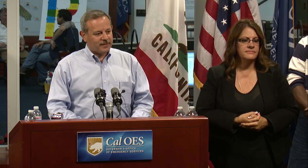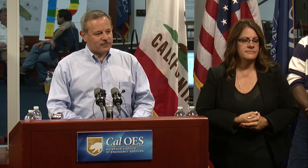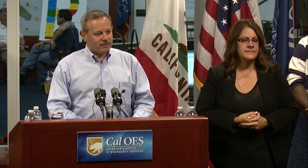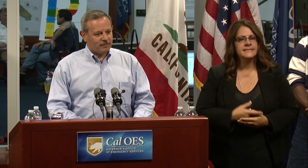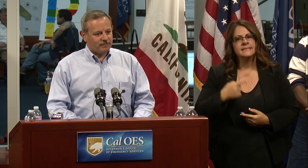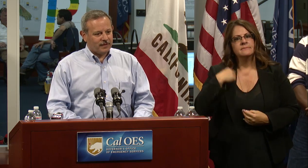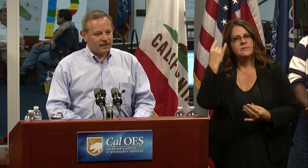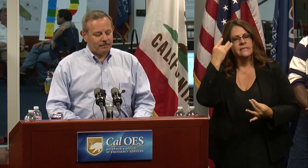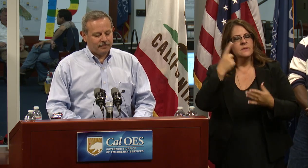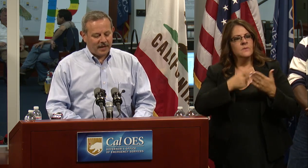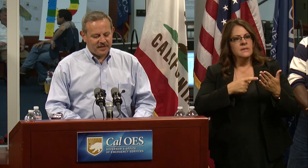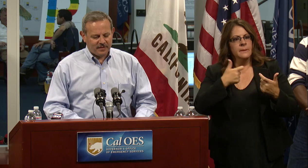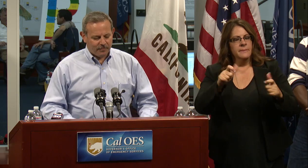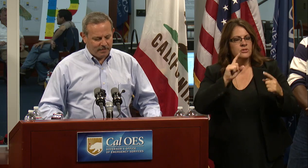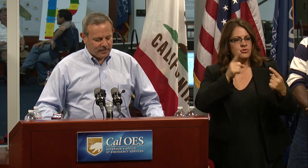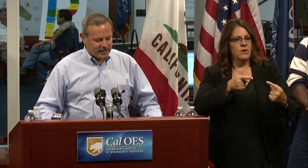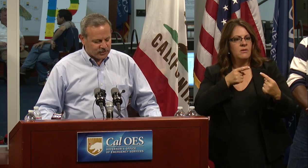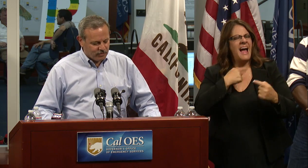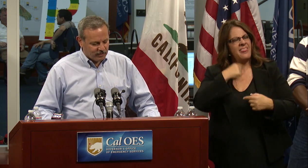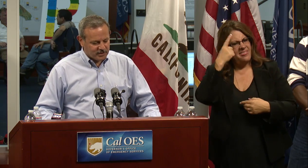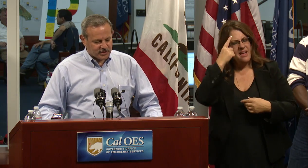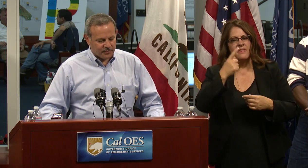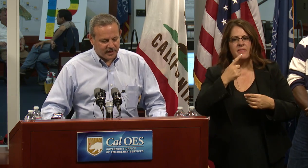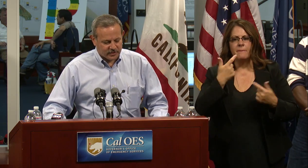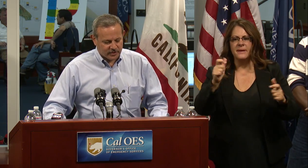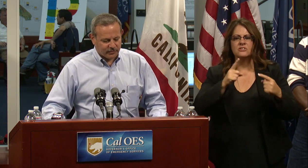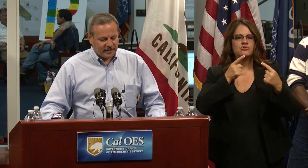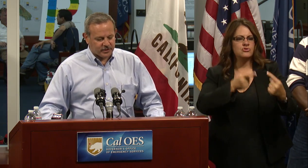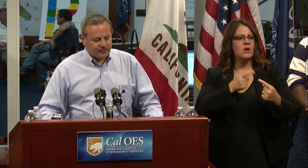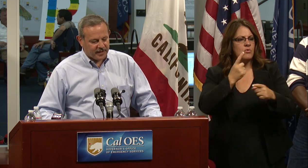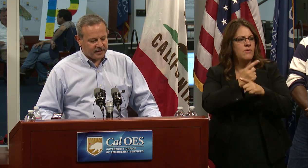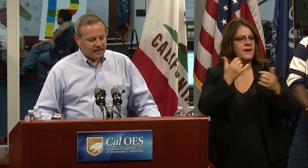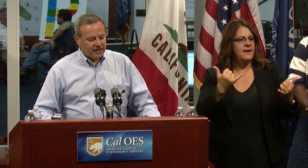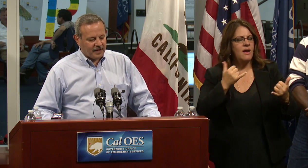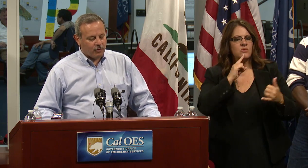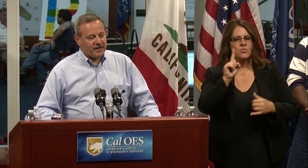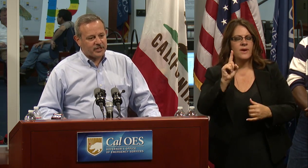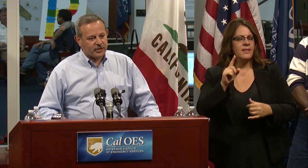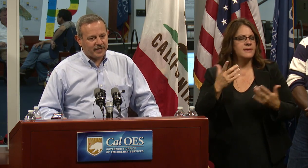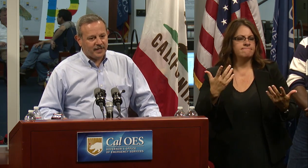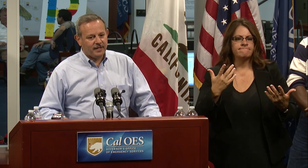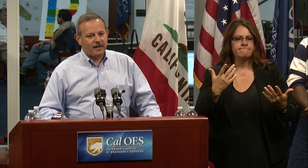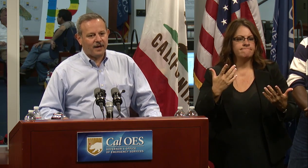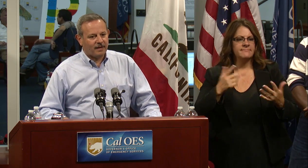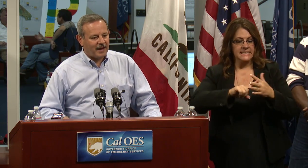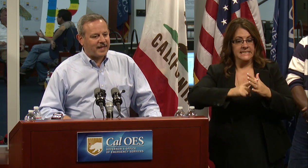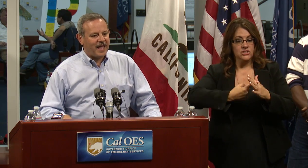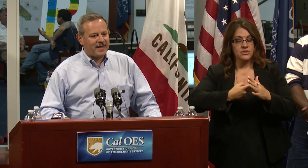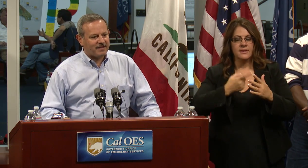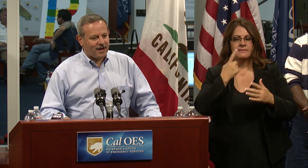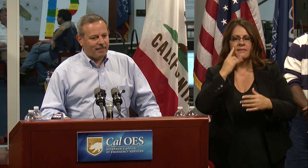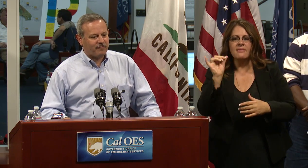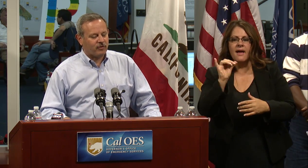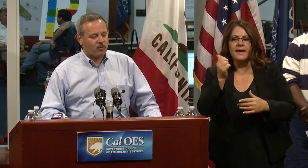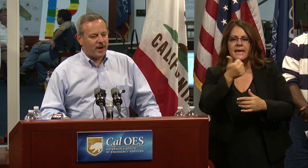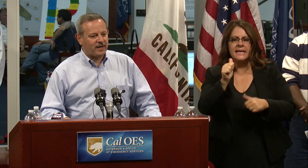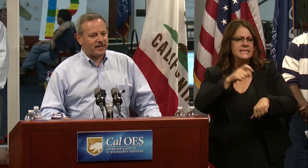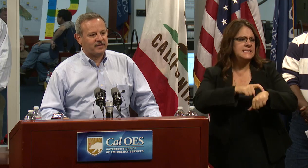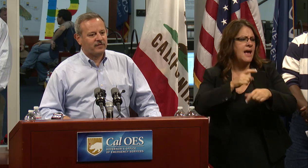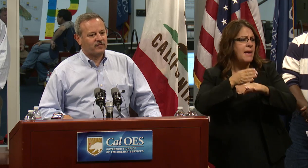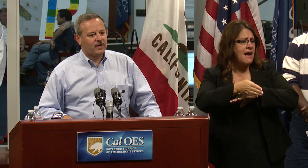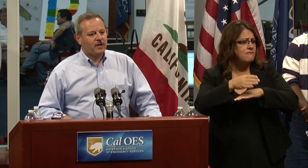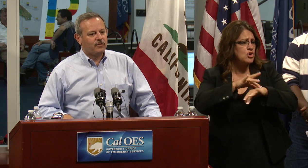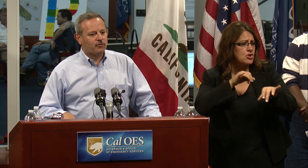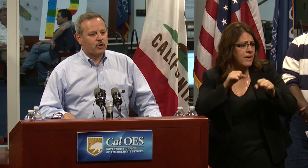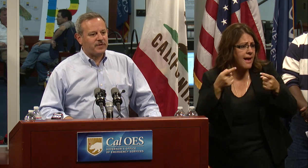what's been the biggest struggle? Um, I think the, probably the biggest struggle is just, is, is really just been, you know, initially, uh, like any time after a quake